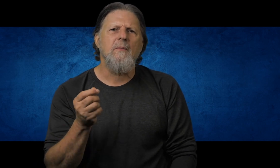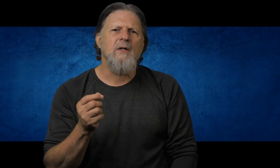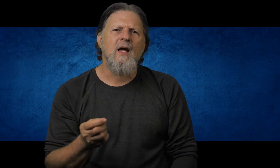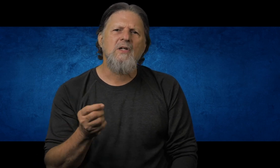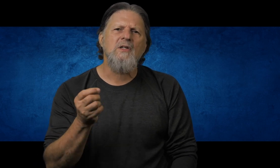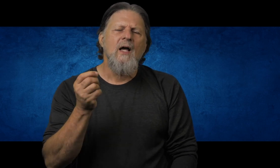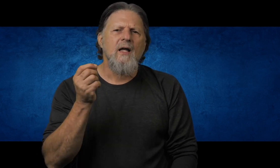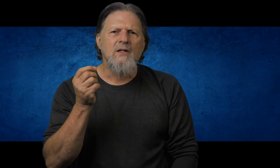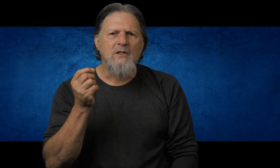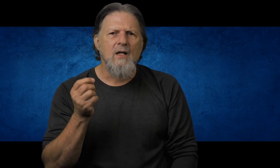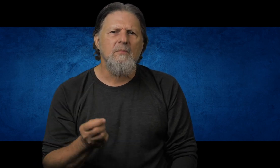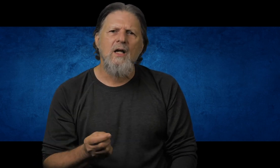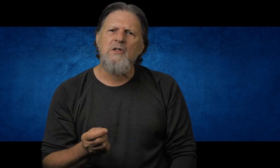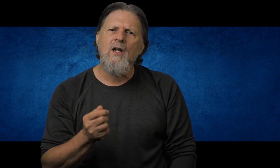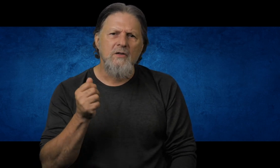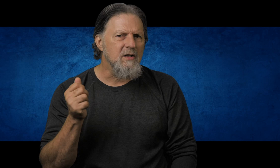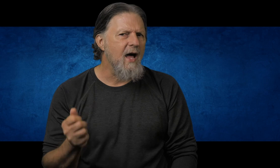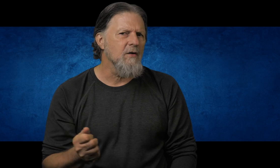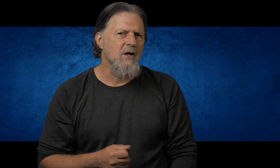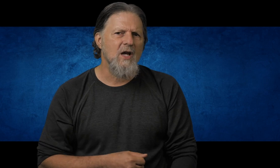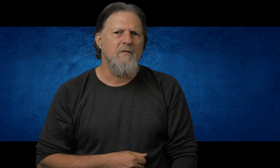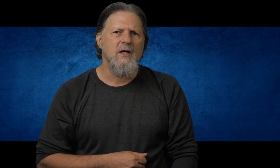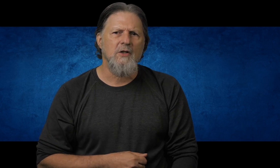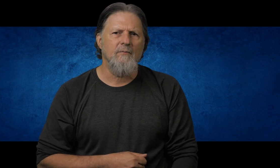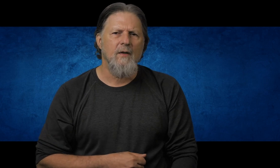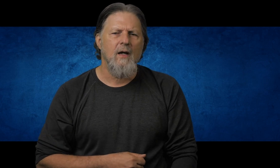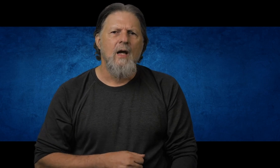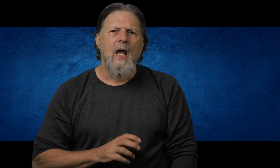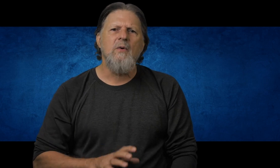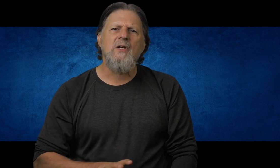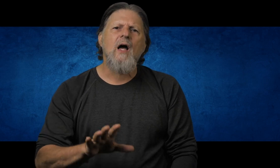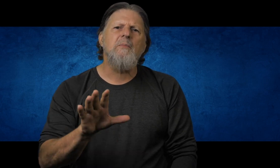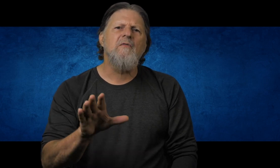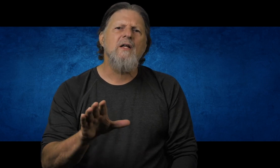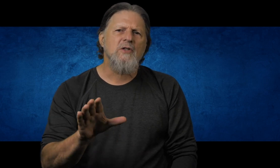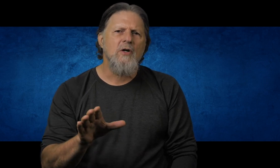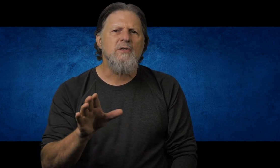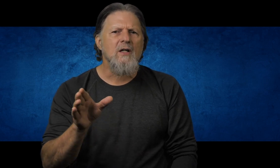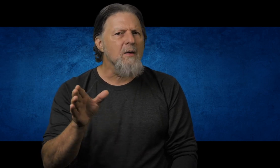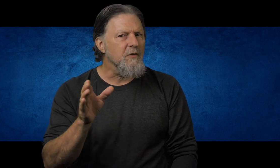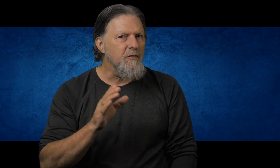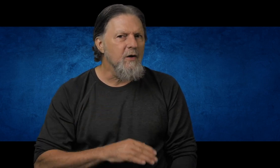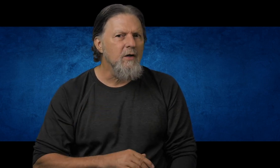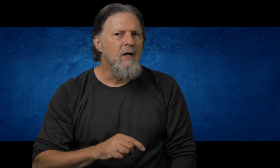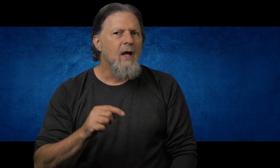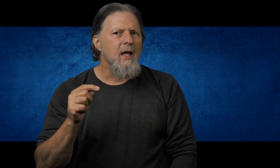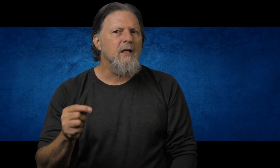that protects us against the temptation to doubt our salvation. And we saw it provides assurance in times of failure and in